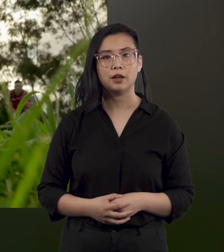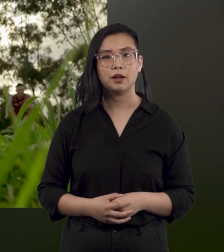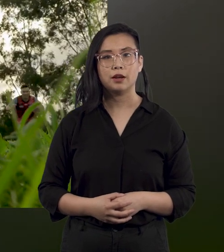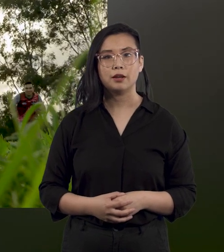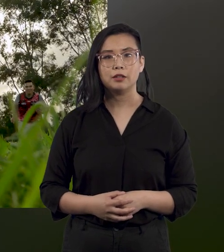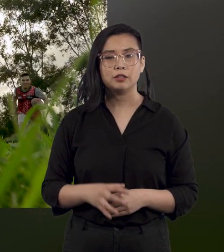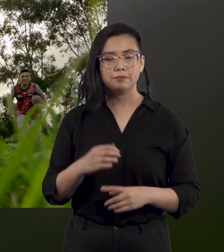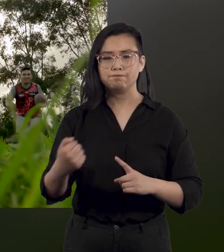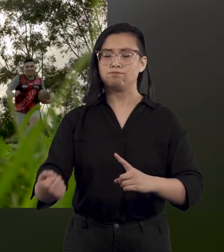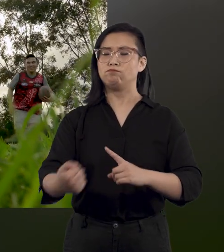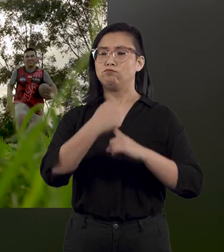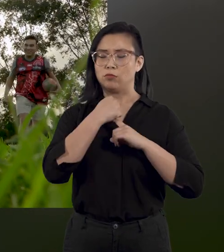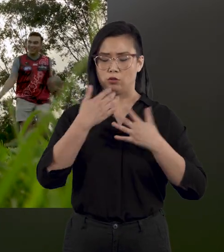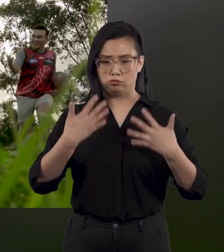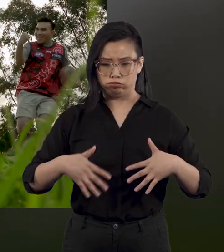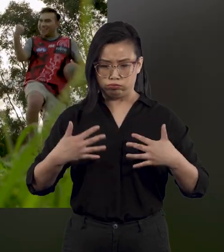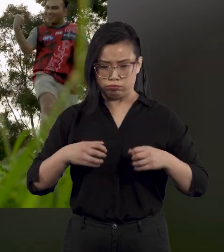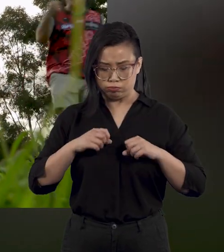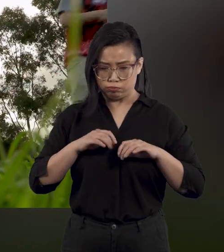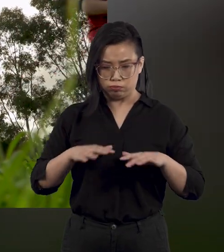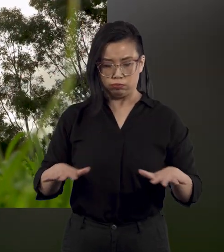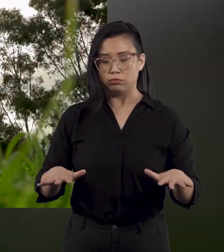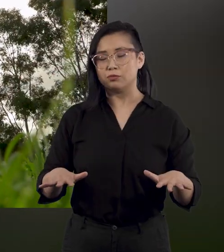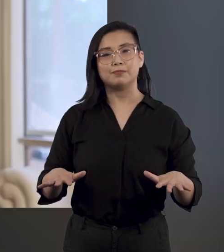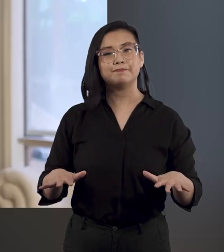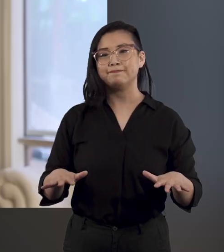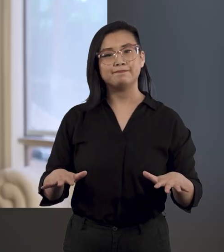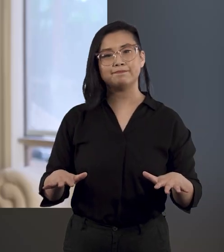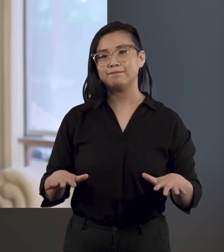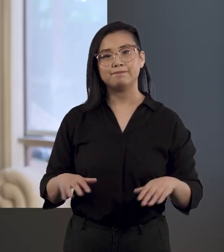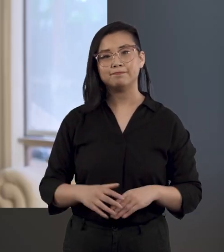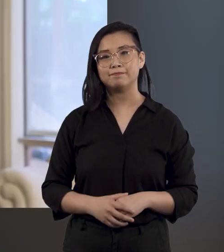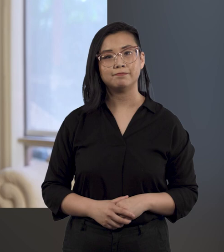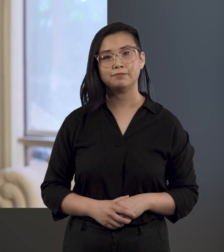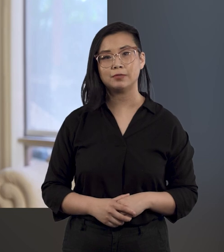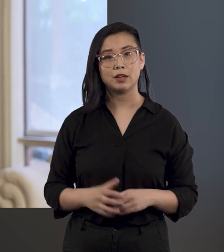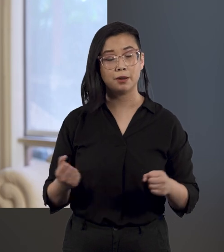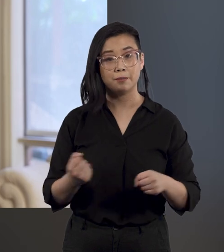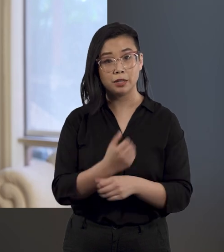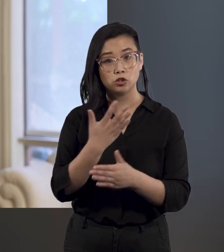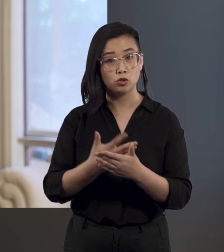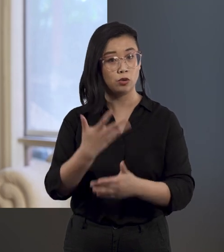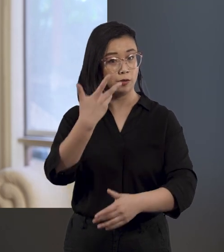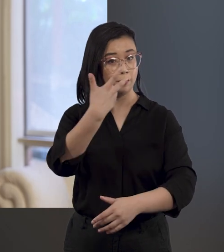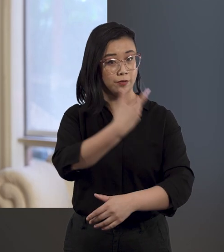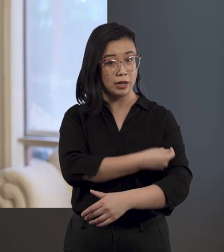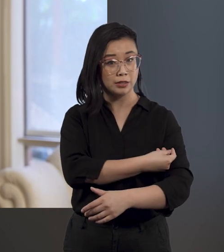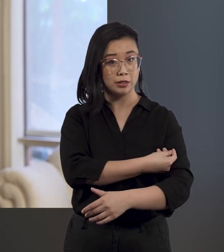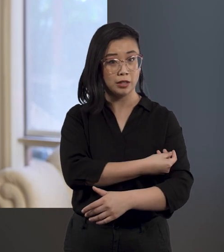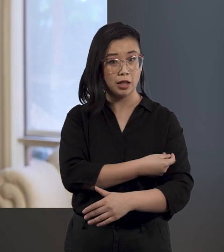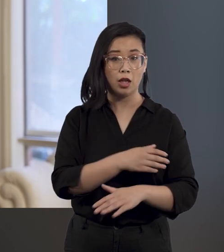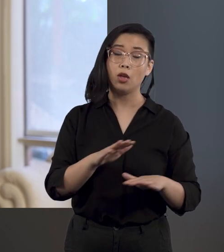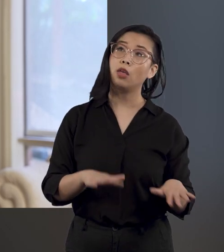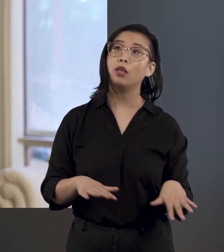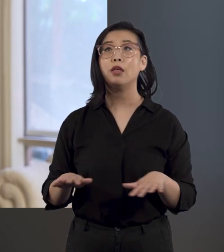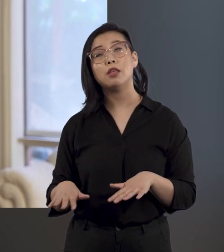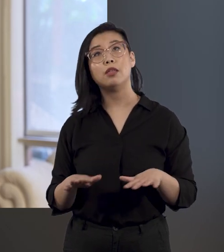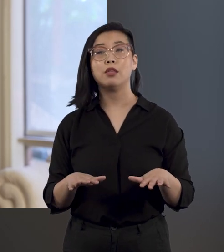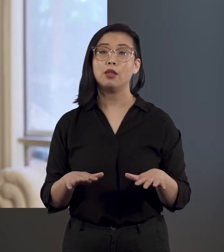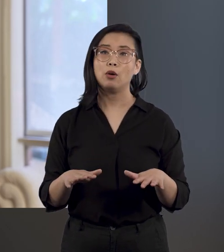Don't let, um, the pandemic get to you, you know, just make sure you take the vaccine. Don't wait until, like, you're in